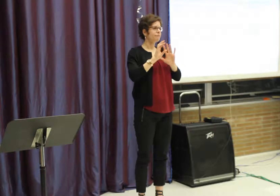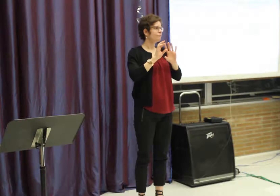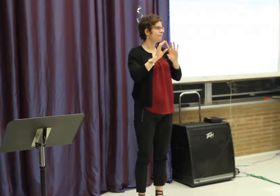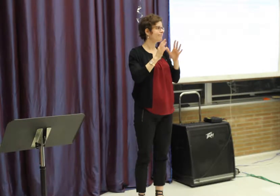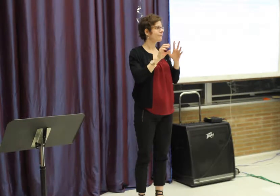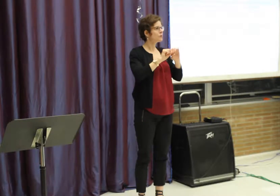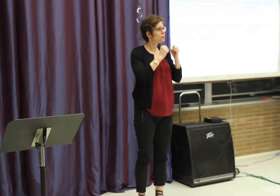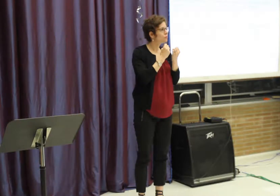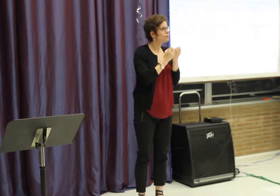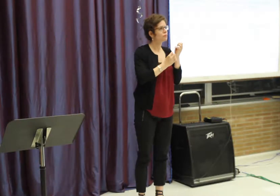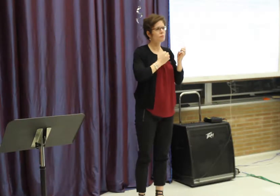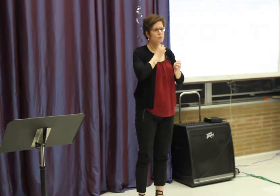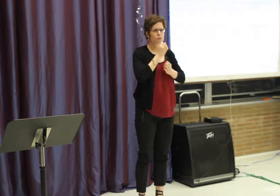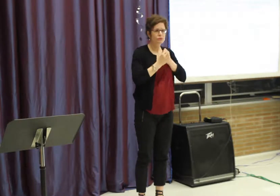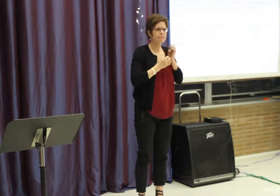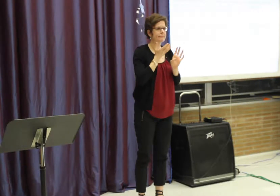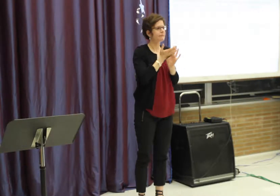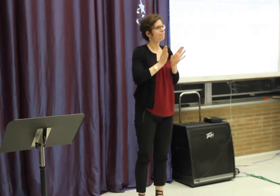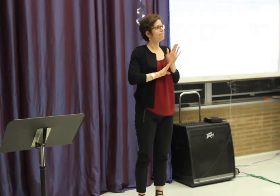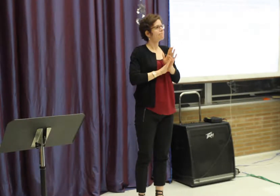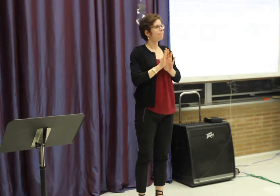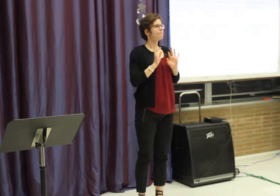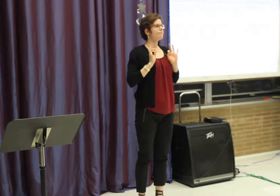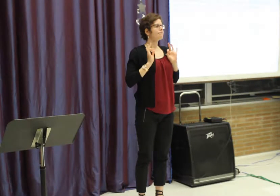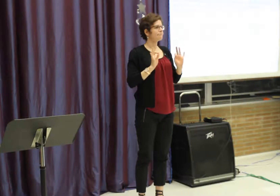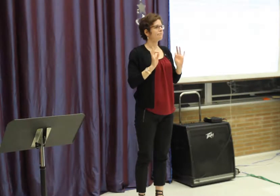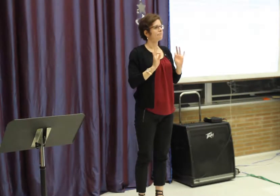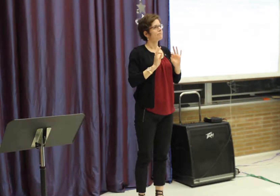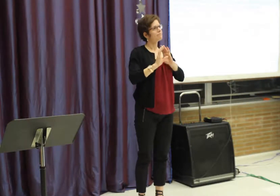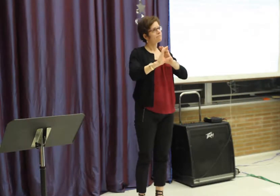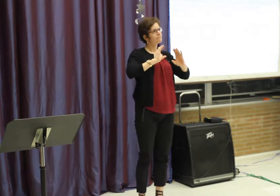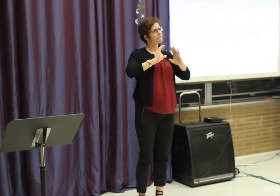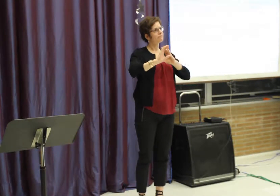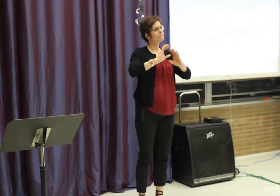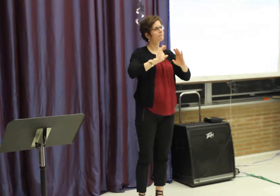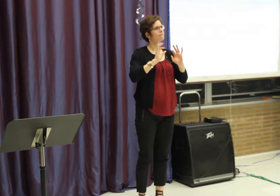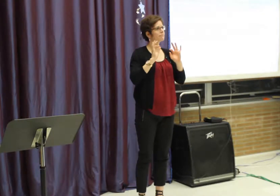it's crucial for their social, emotional, and psychological development.